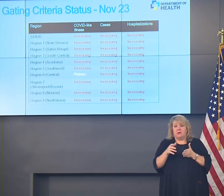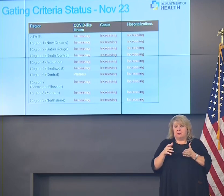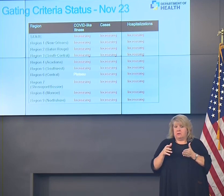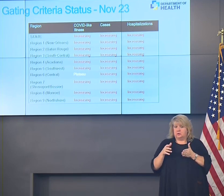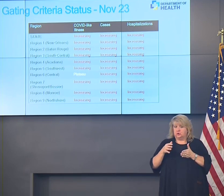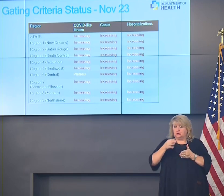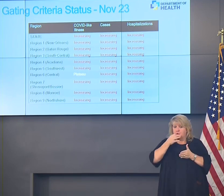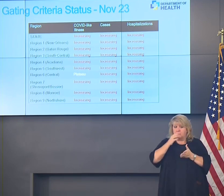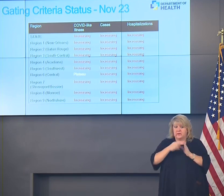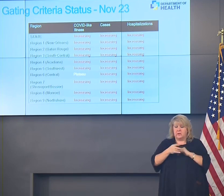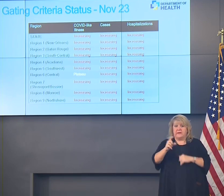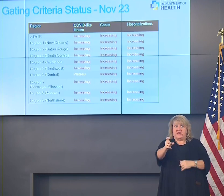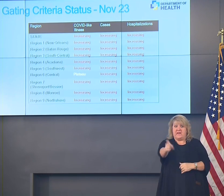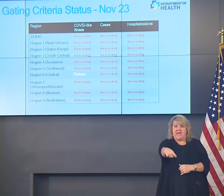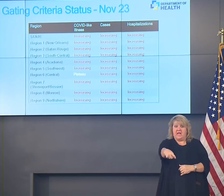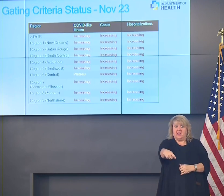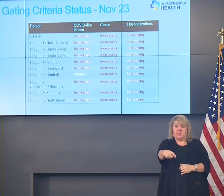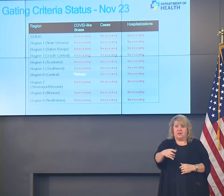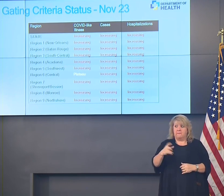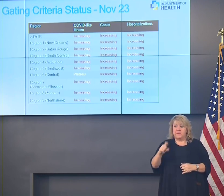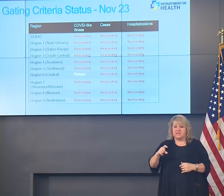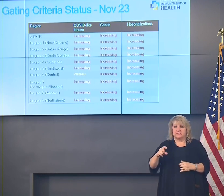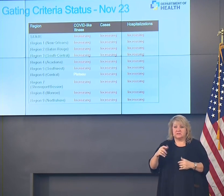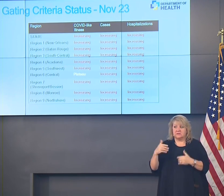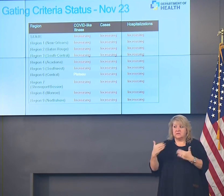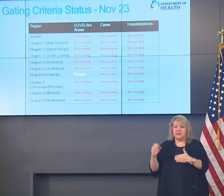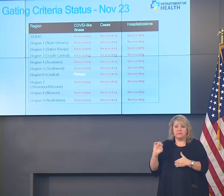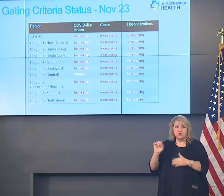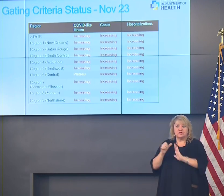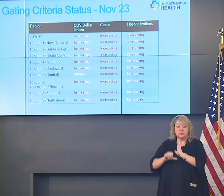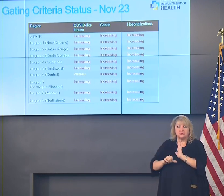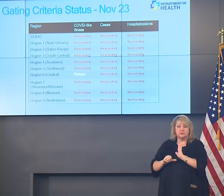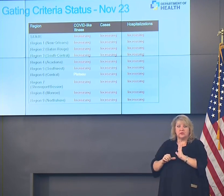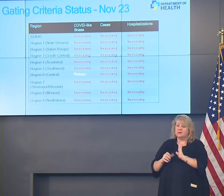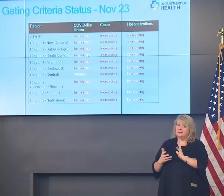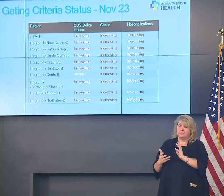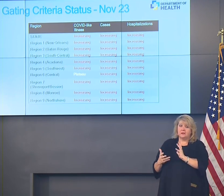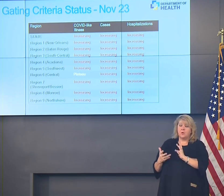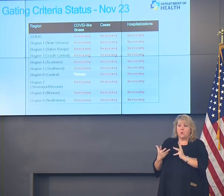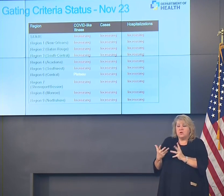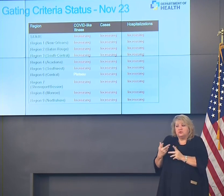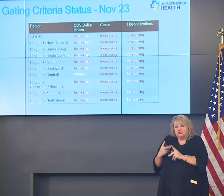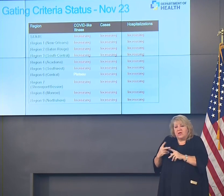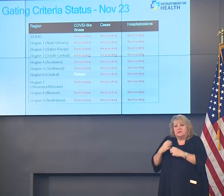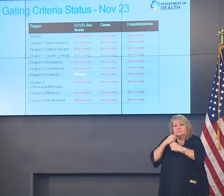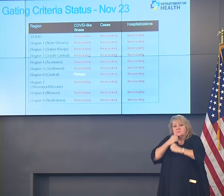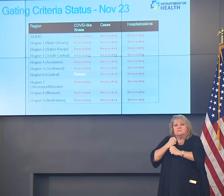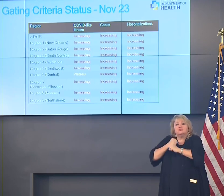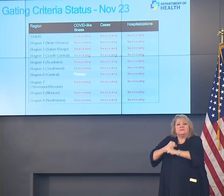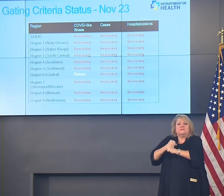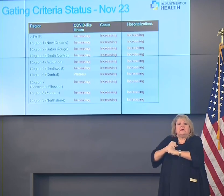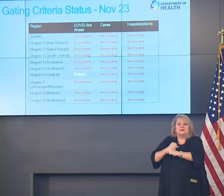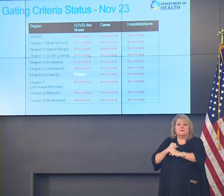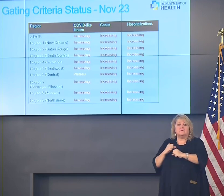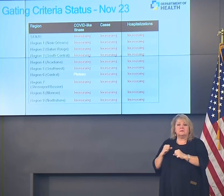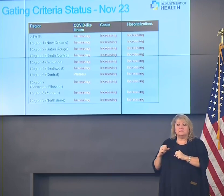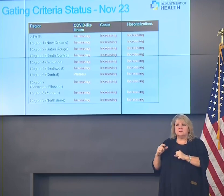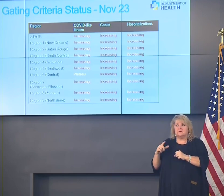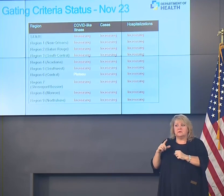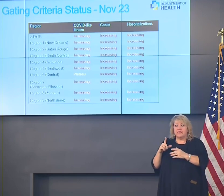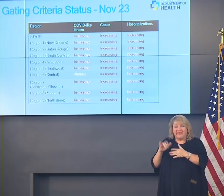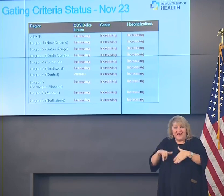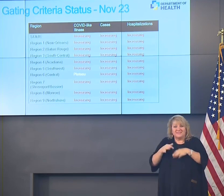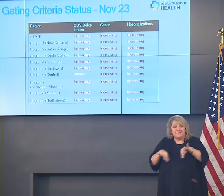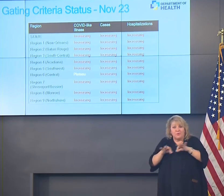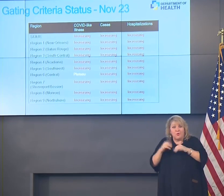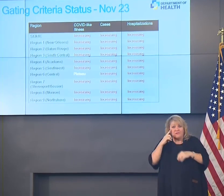We're very cognizant of trying to protect what's important to us in Louisiana. Just to close,